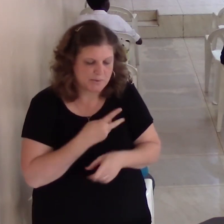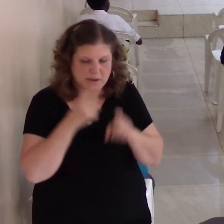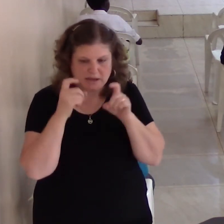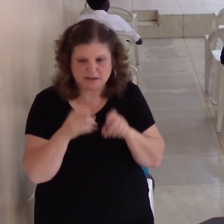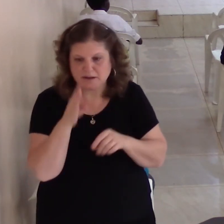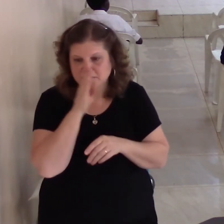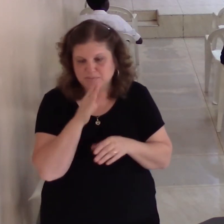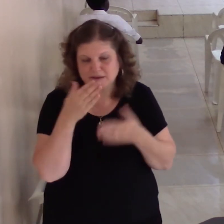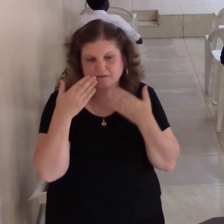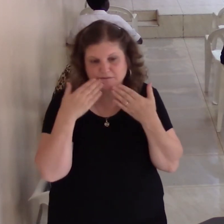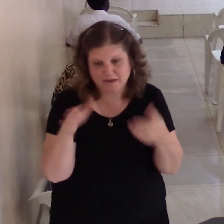with this heartache.